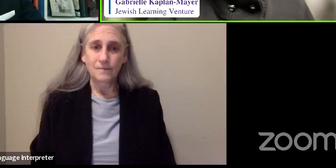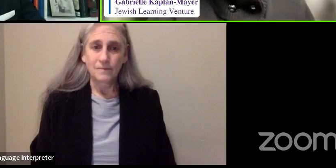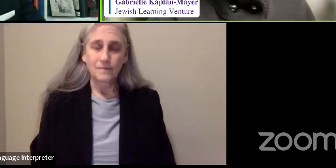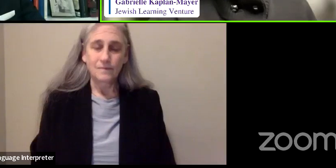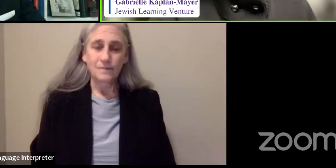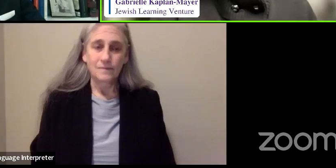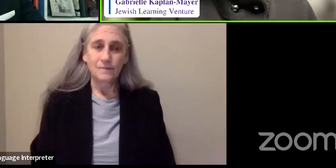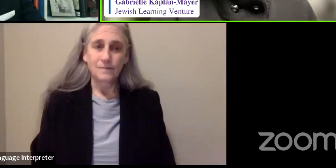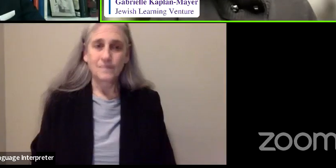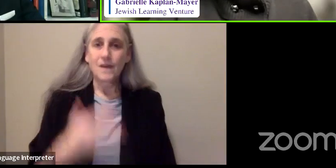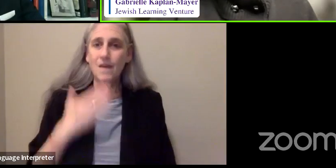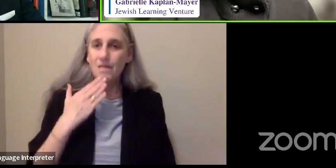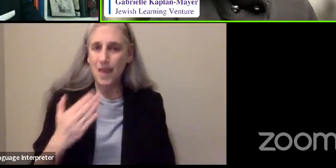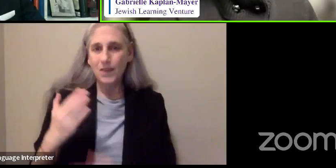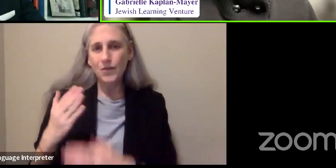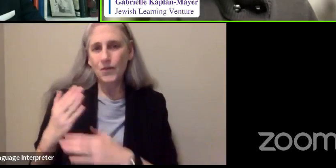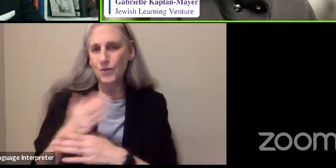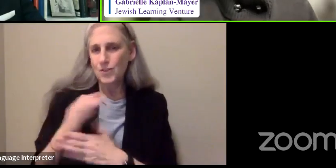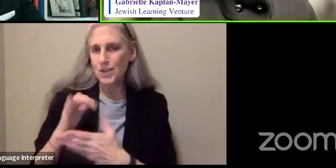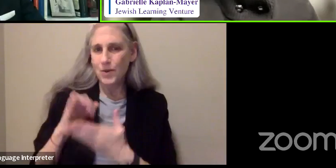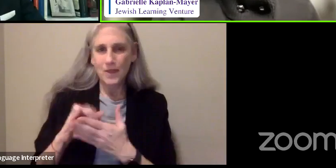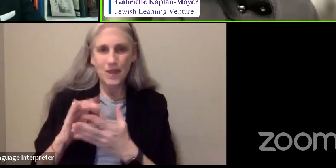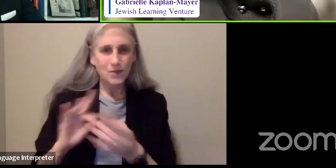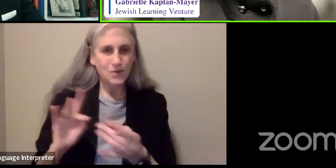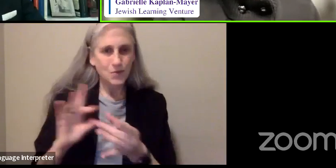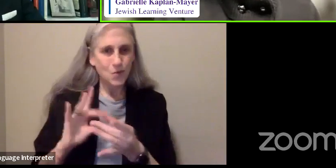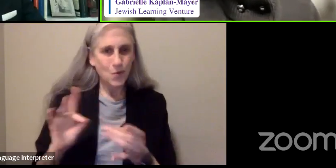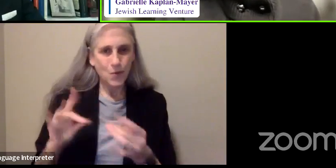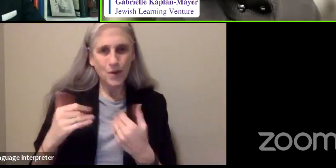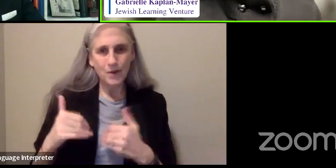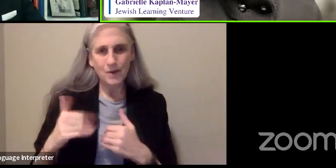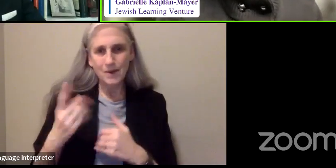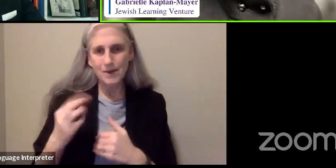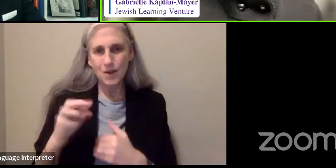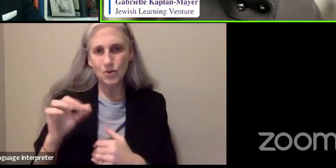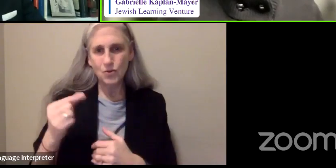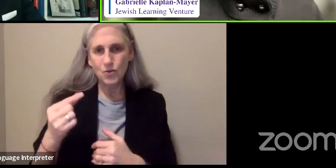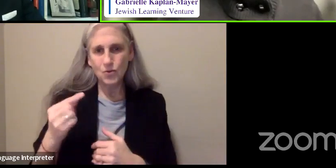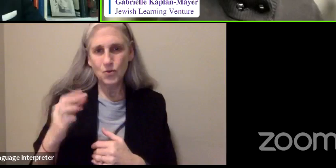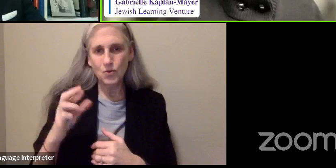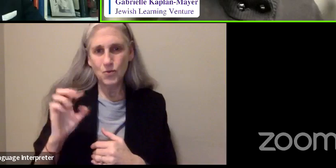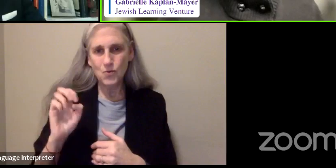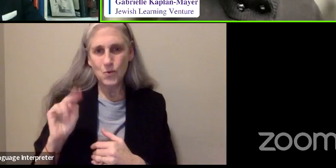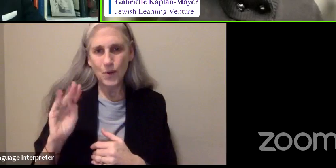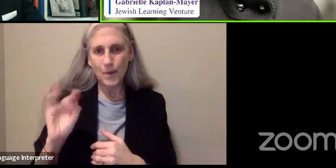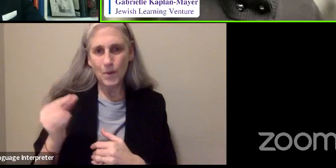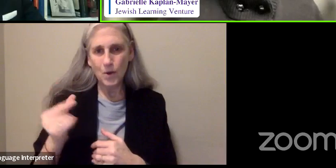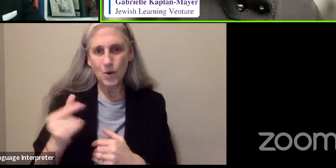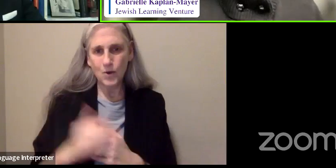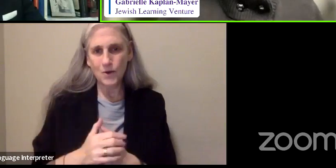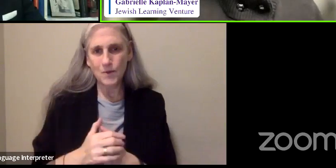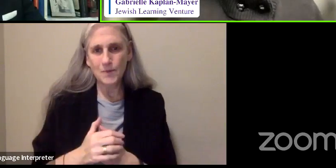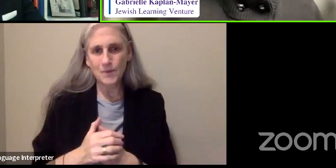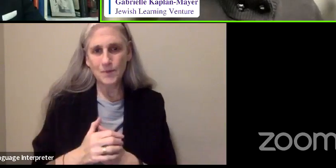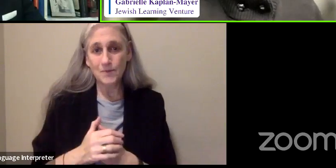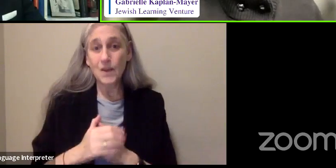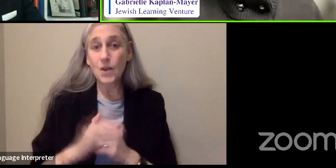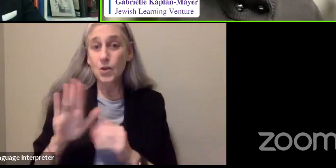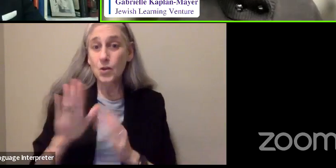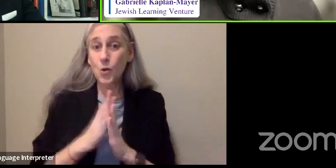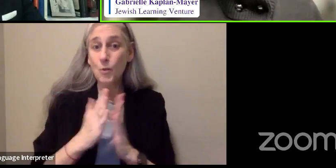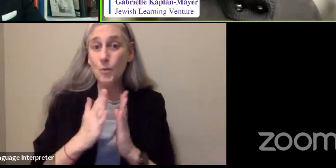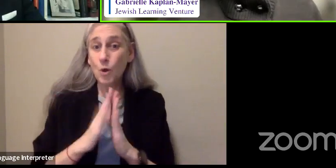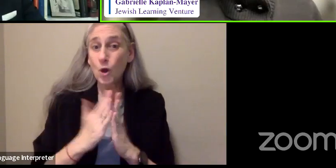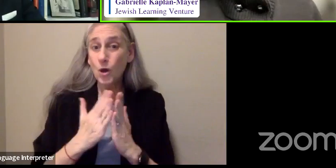Thank you for sharing that story with us, Dr. Greenberg. I, in the book, it was